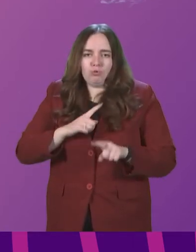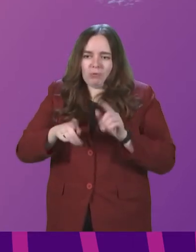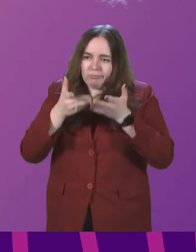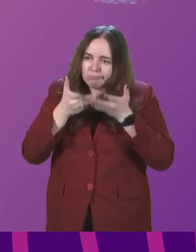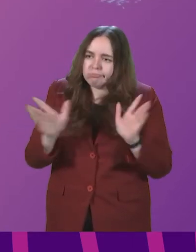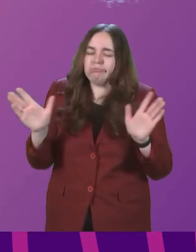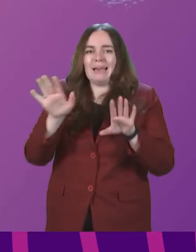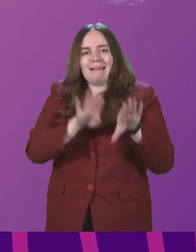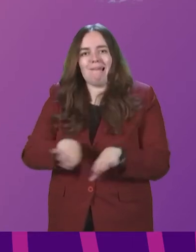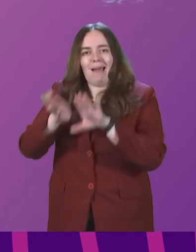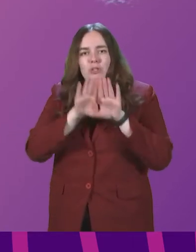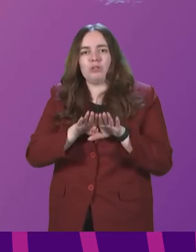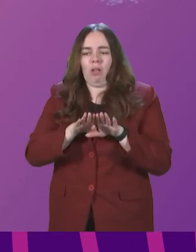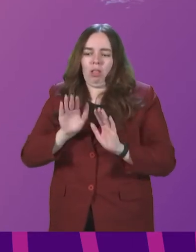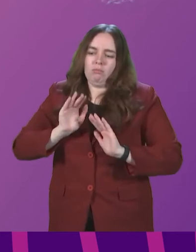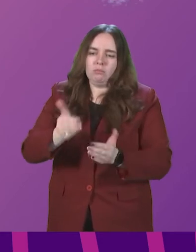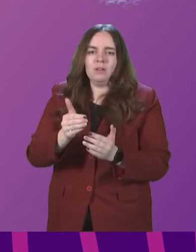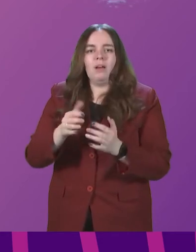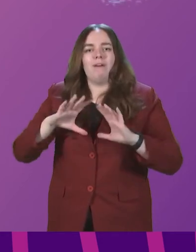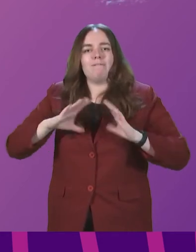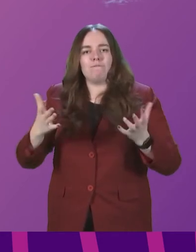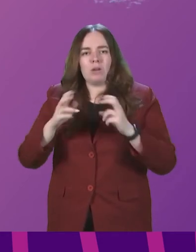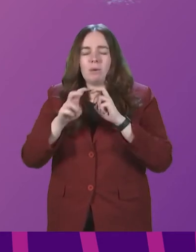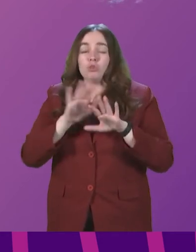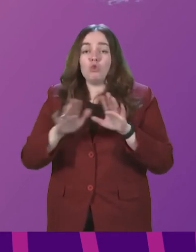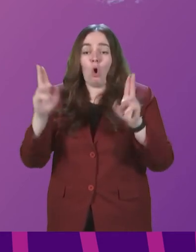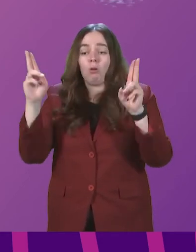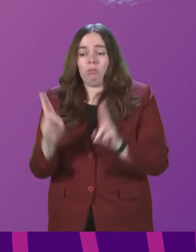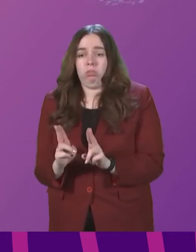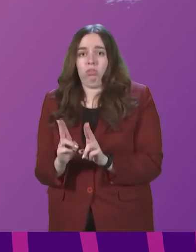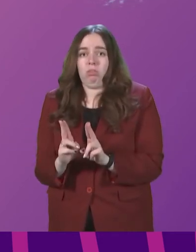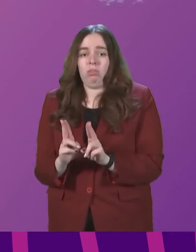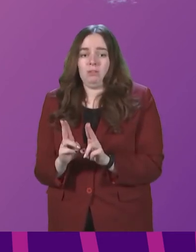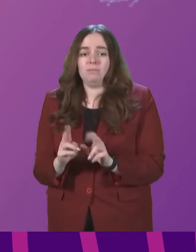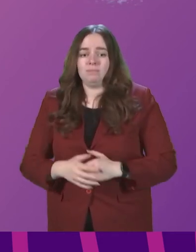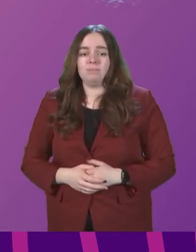national provision of free bus travel, not shrink it insofar as that is possible.